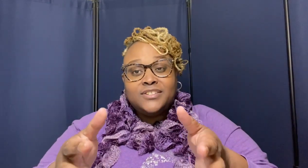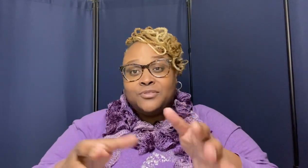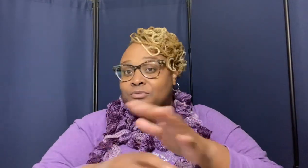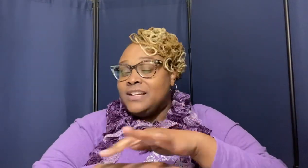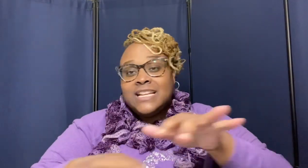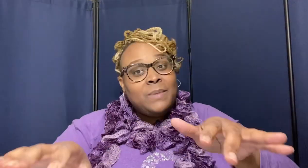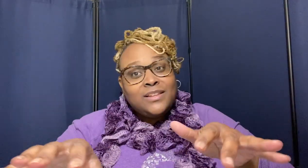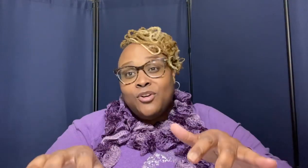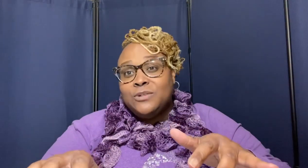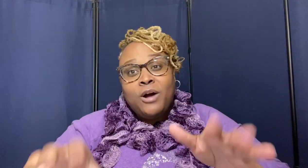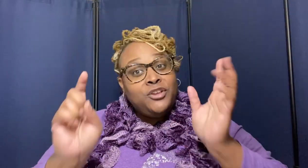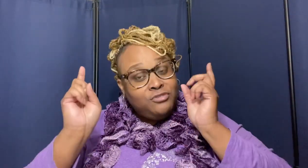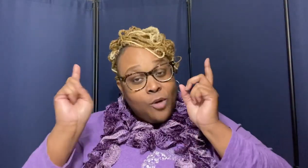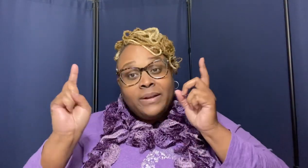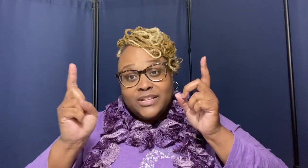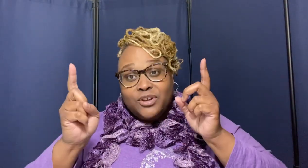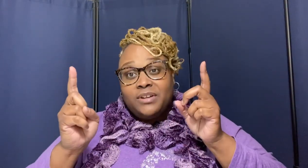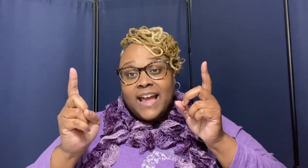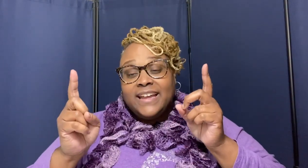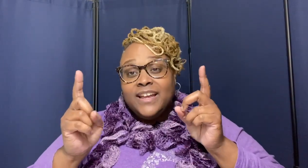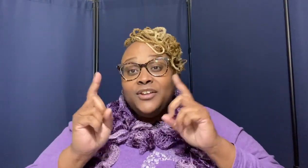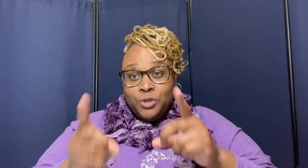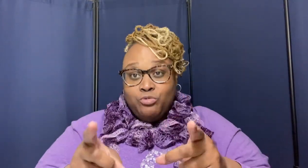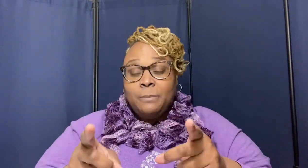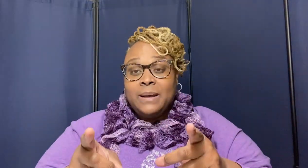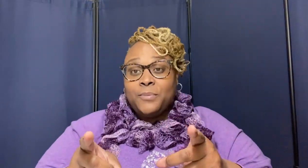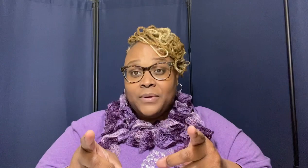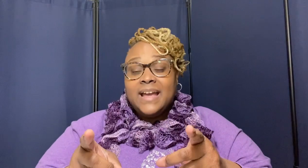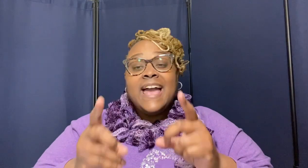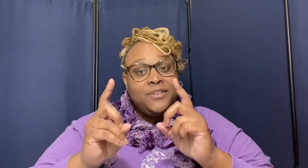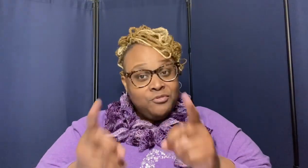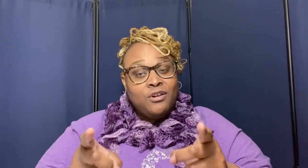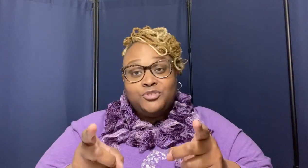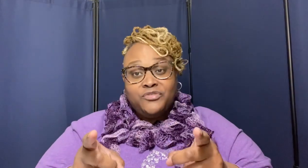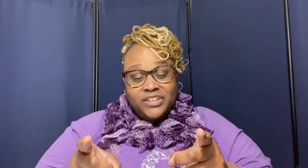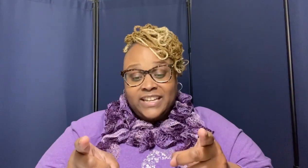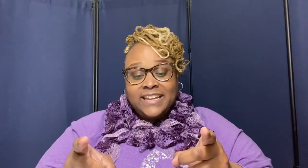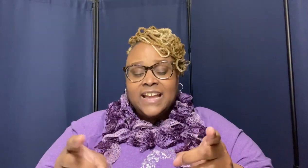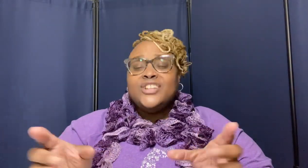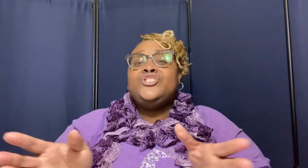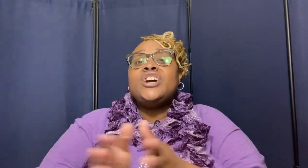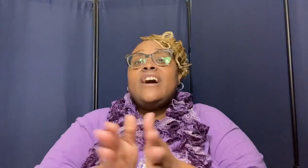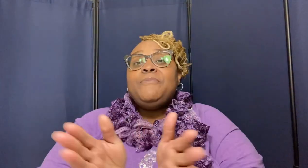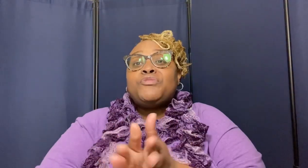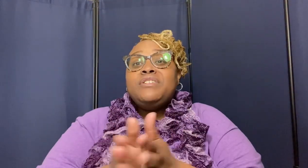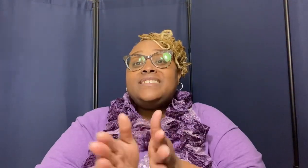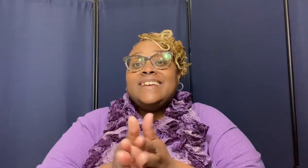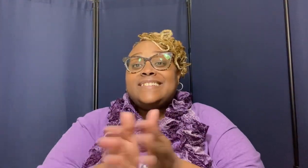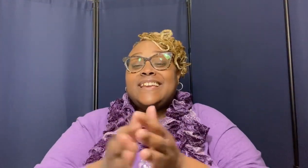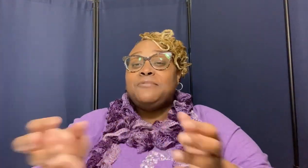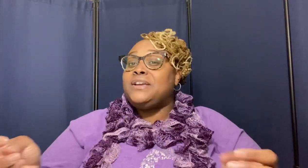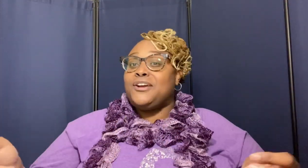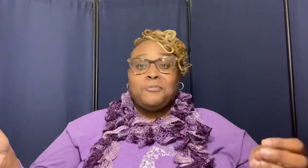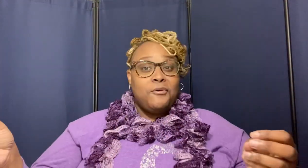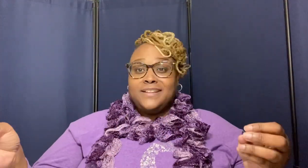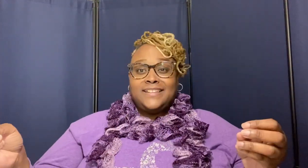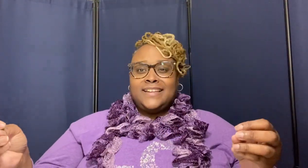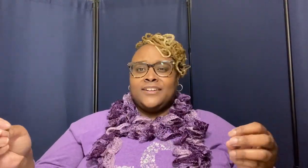school it's about the only one you know but it's okay you remember it and you don't you forget it john 3 16 we can quote it together